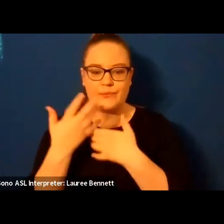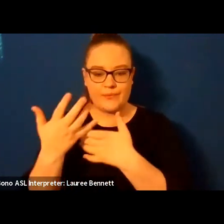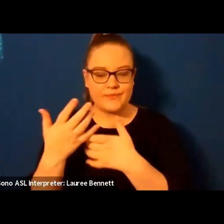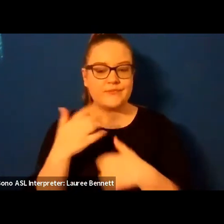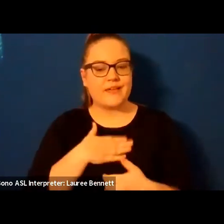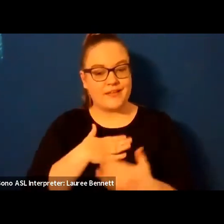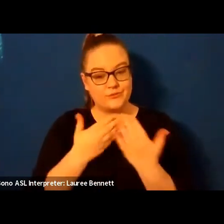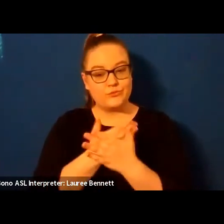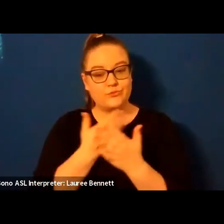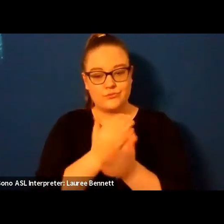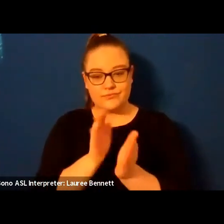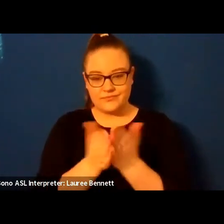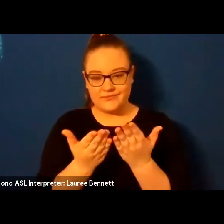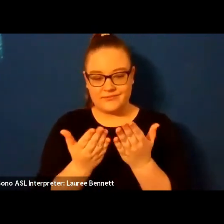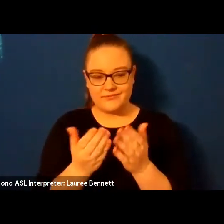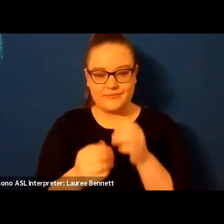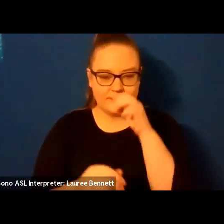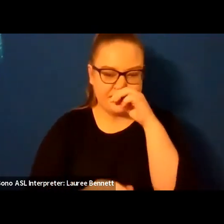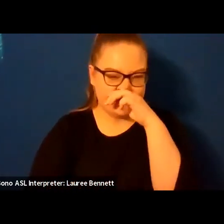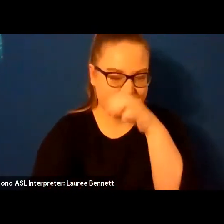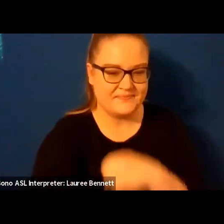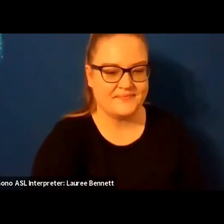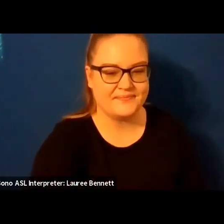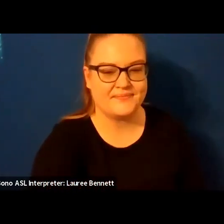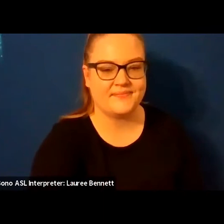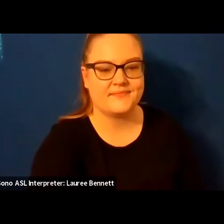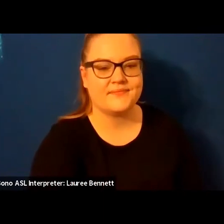one is called failed avoidance of the body in a poem